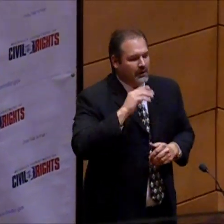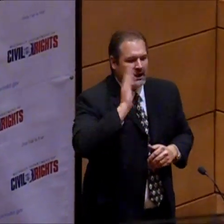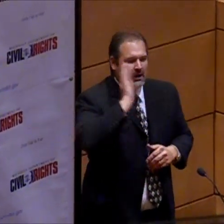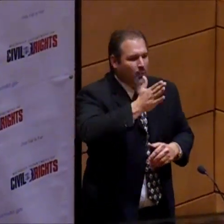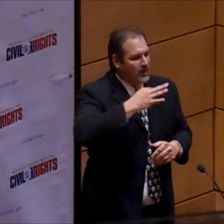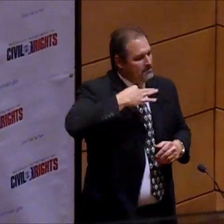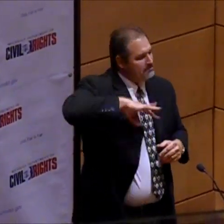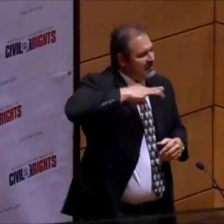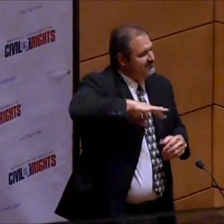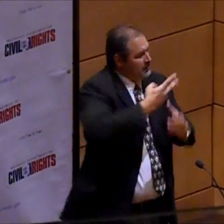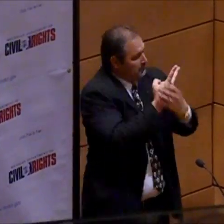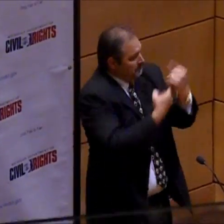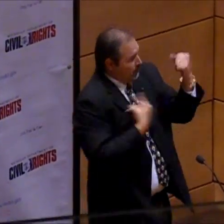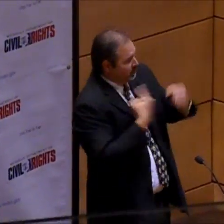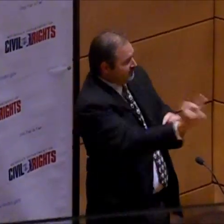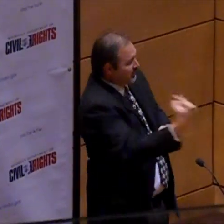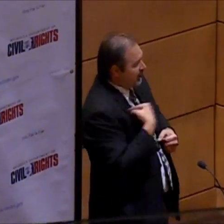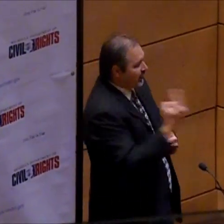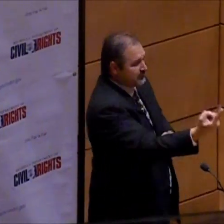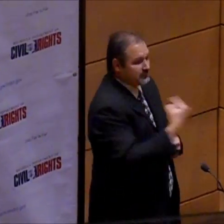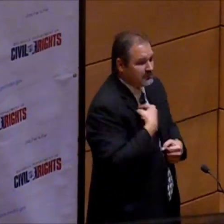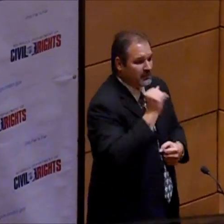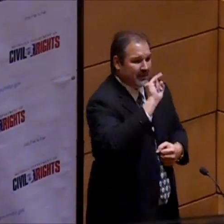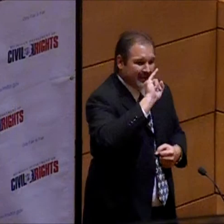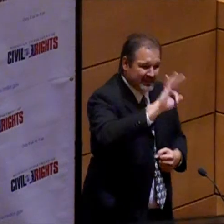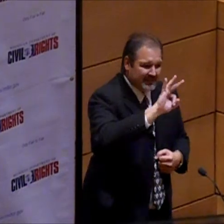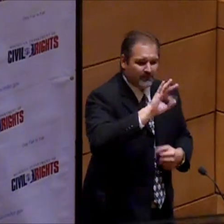process. And it would benefit both of us.